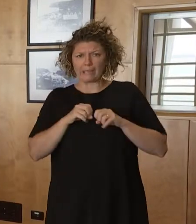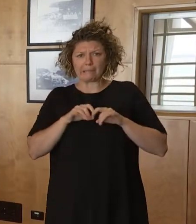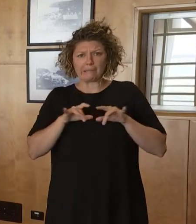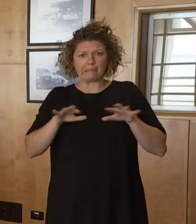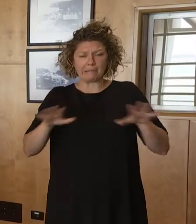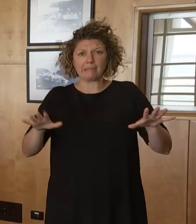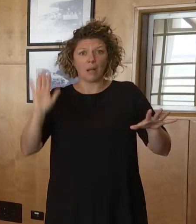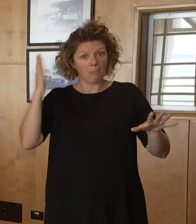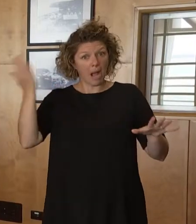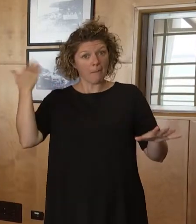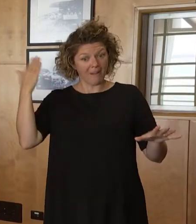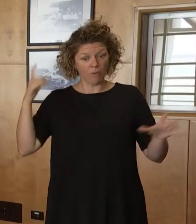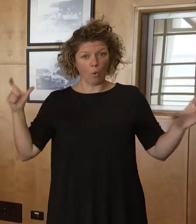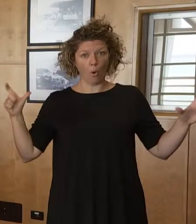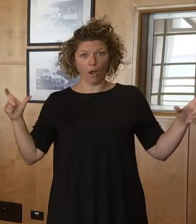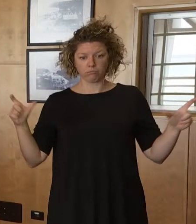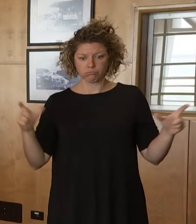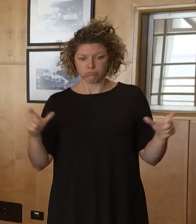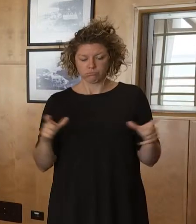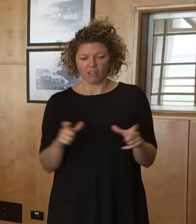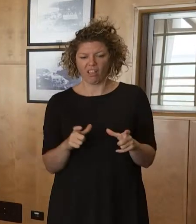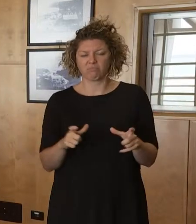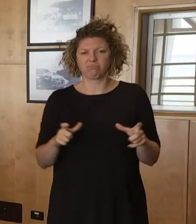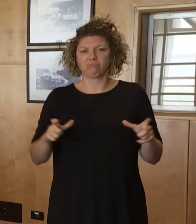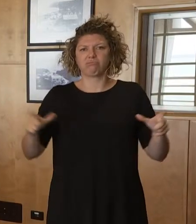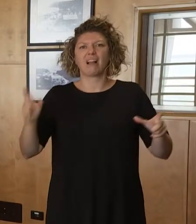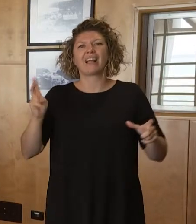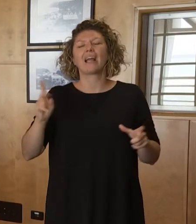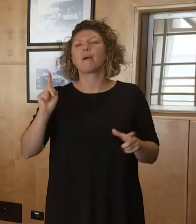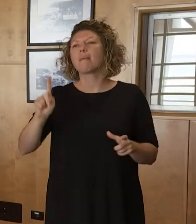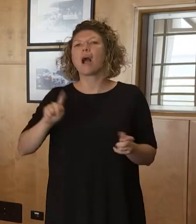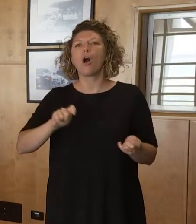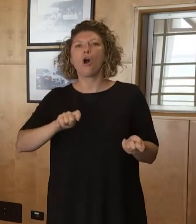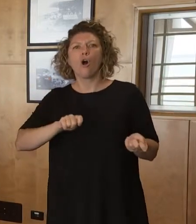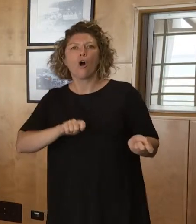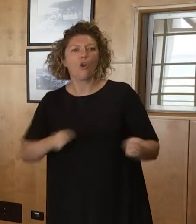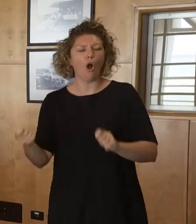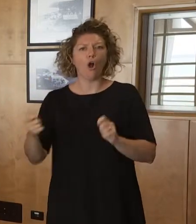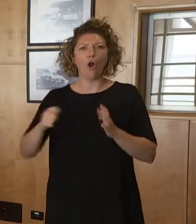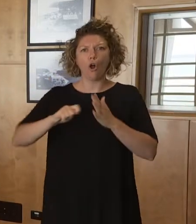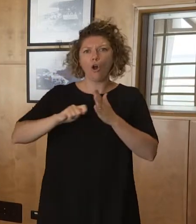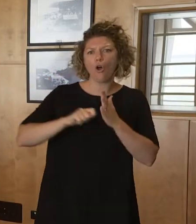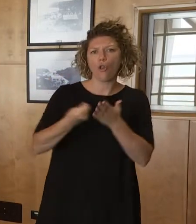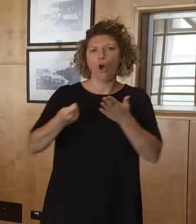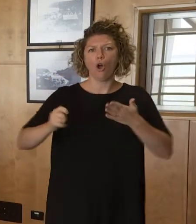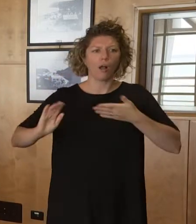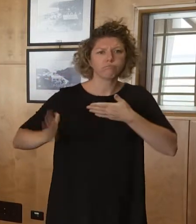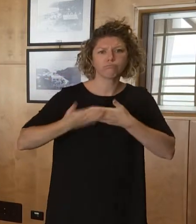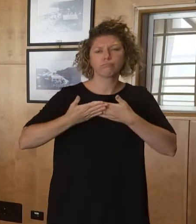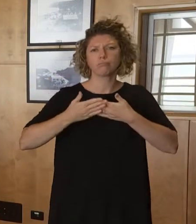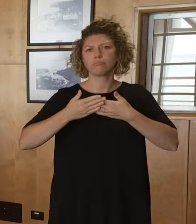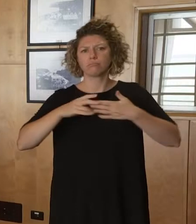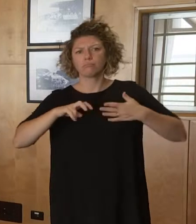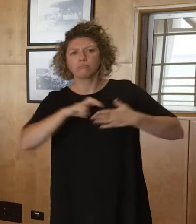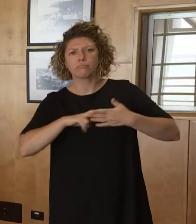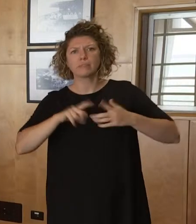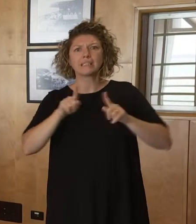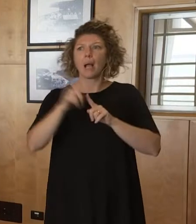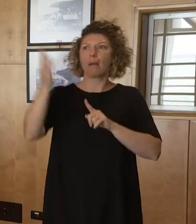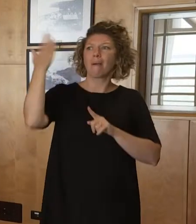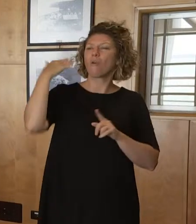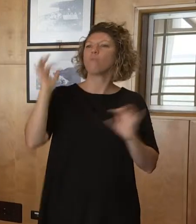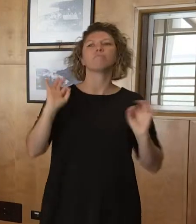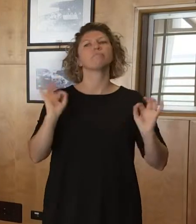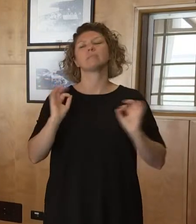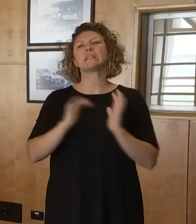had achieved earlier in the week. But you won't see the types of lockdowns and responses that perhaps you have seen previously. The